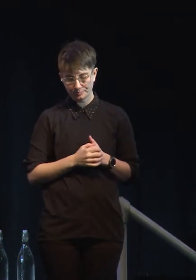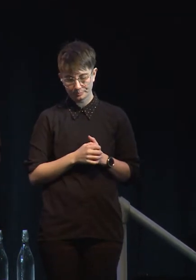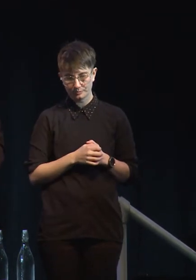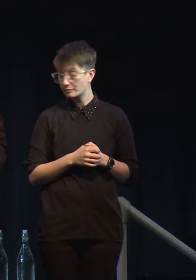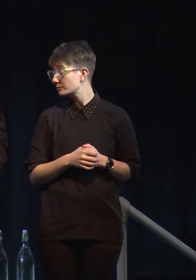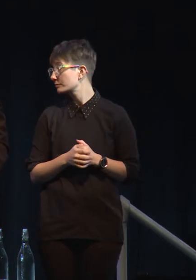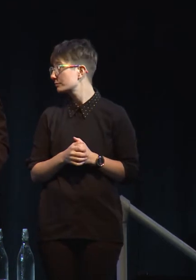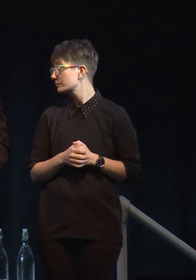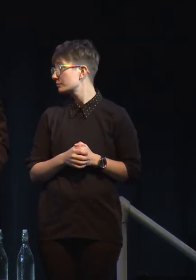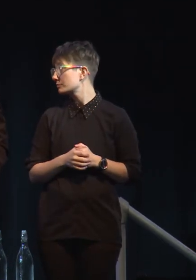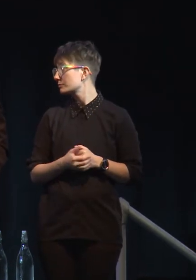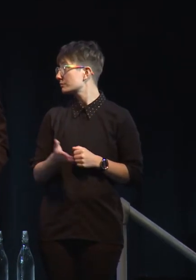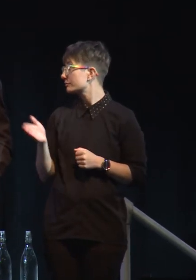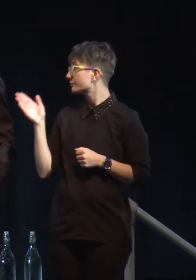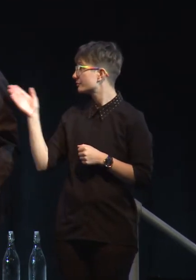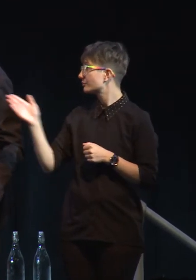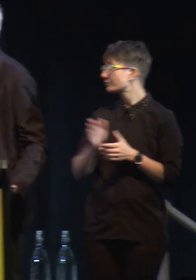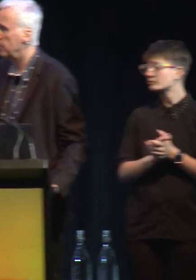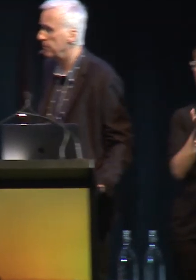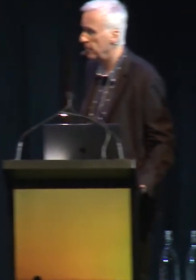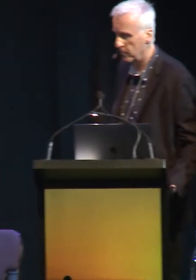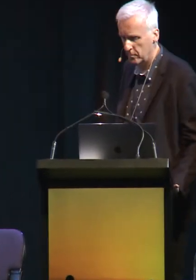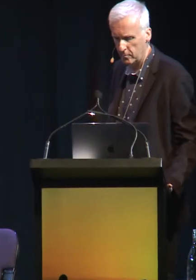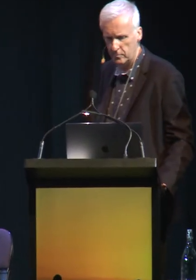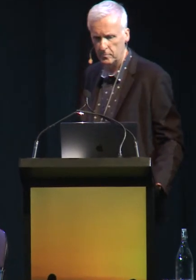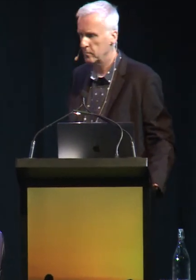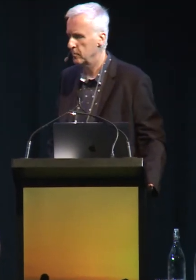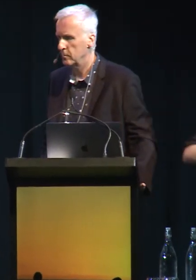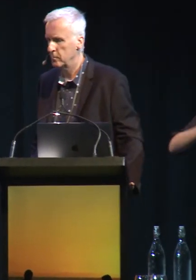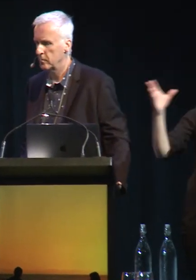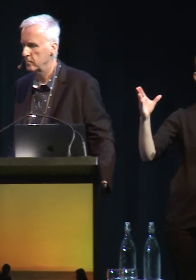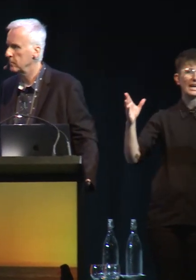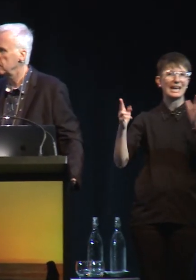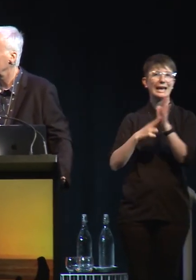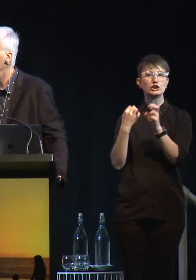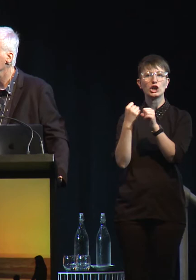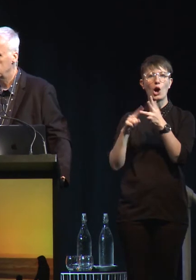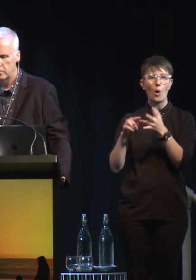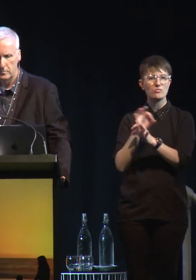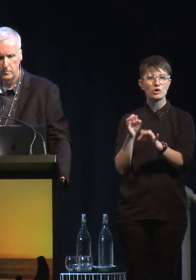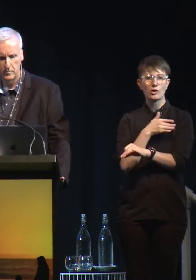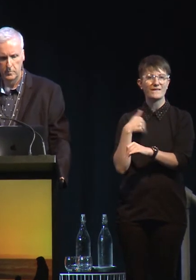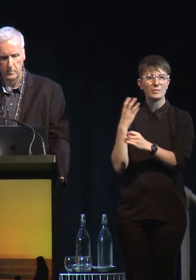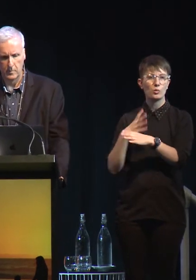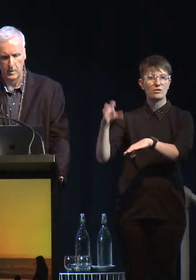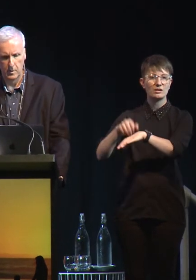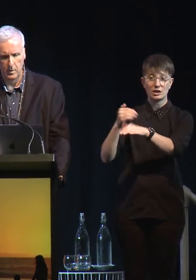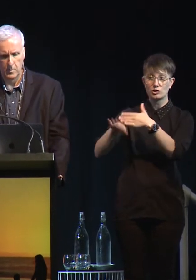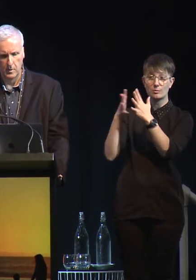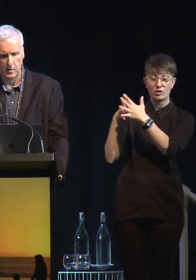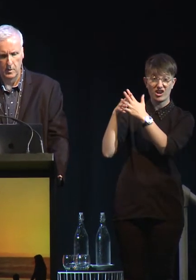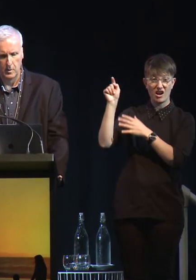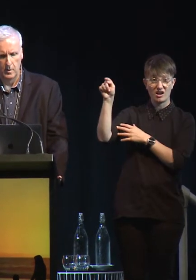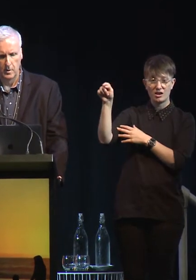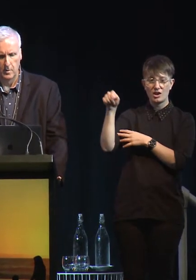So we can look, when I was working at the largest NGO in America, no one ever